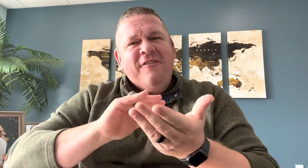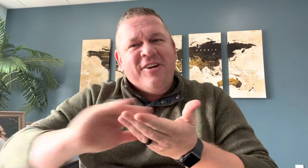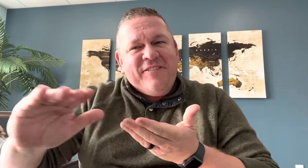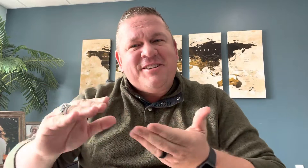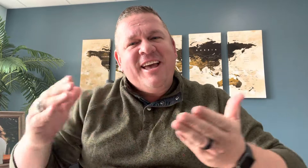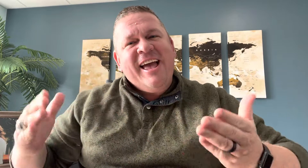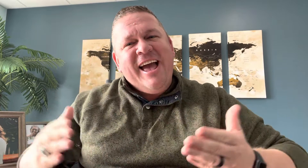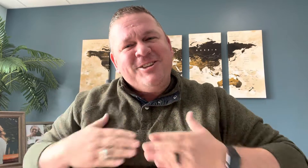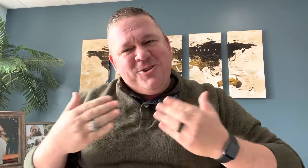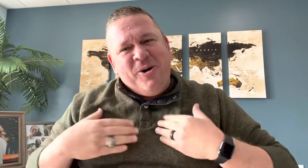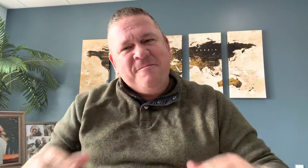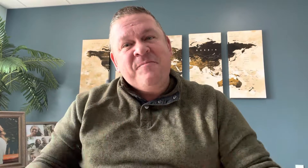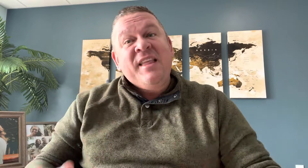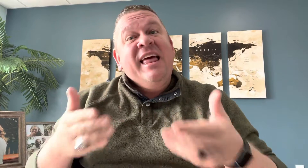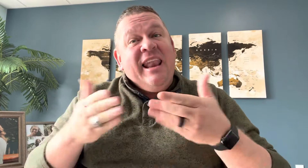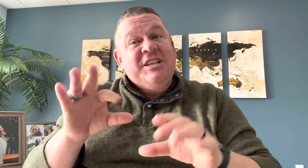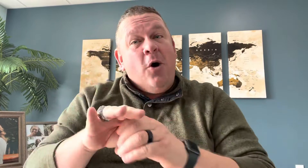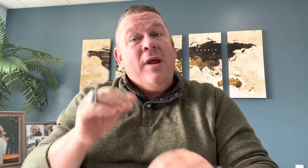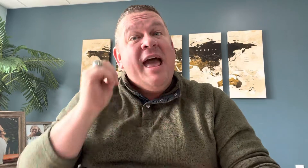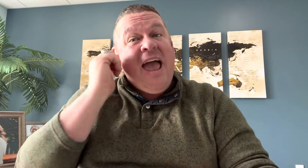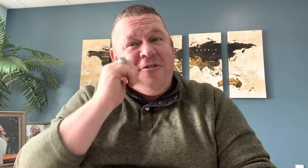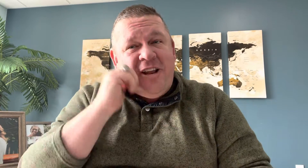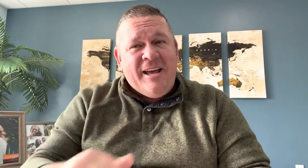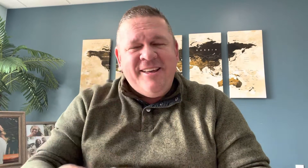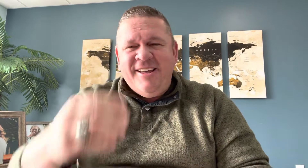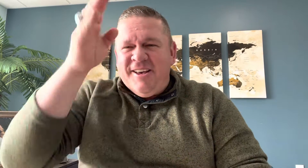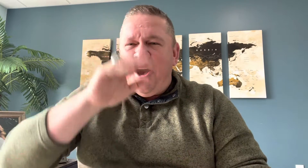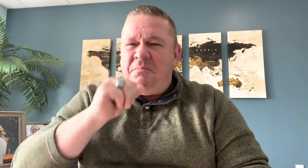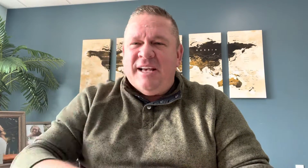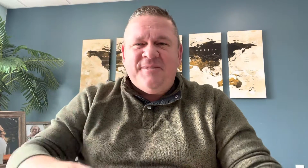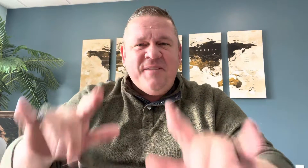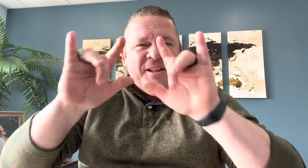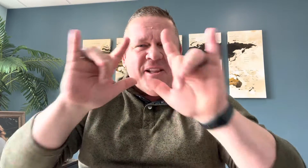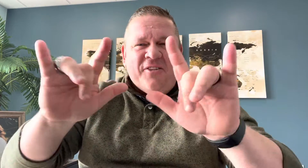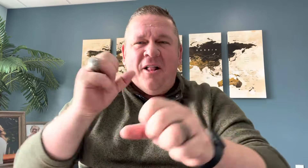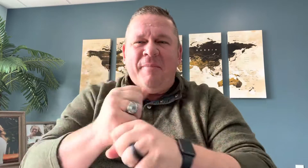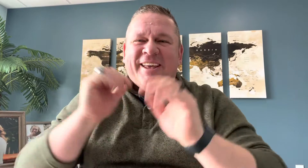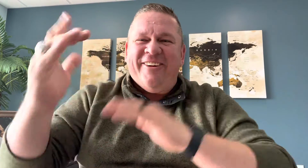forgiveness, and joy. Let's vote every day. God bless. Love y'all. Make it a great day.